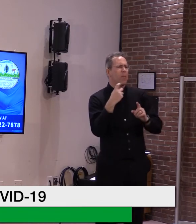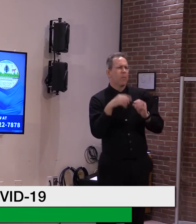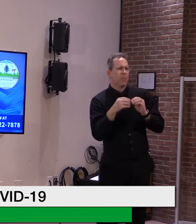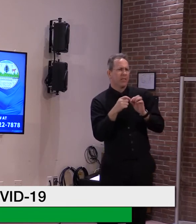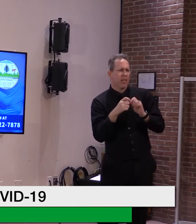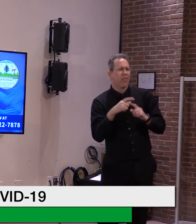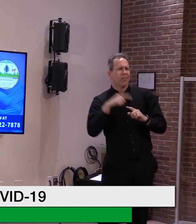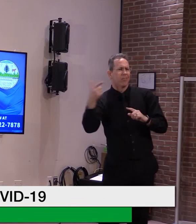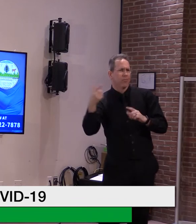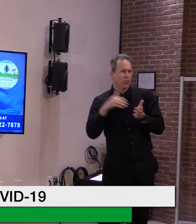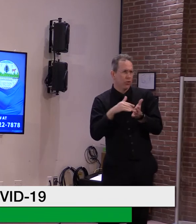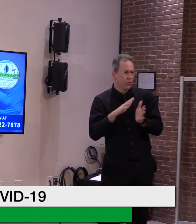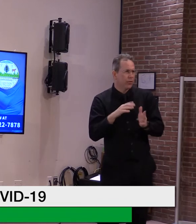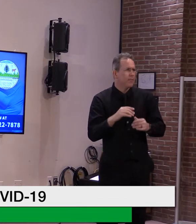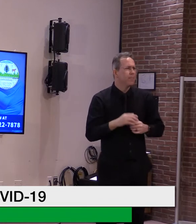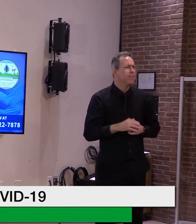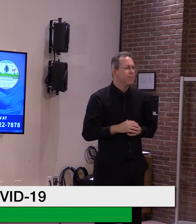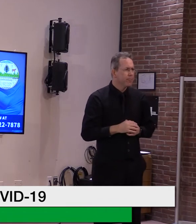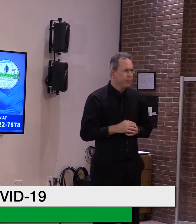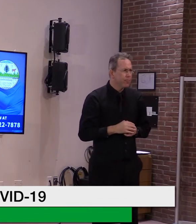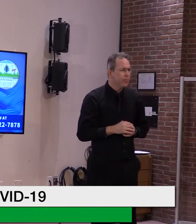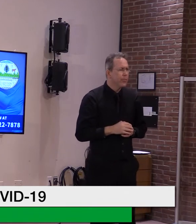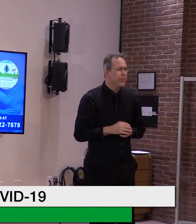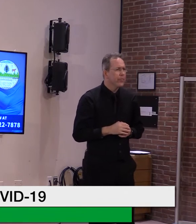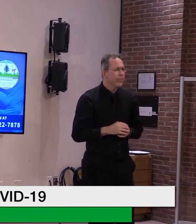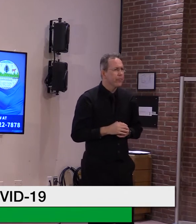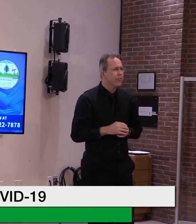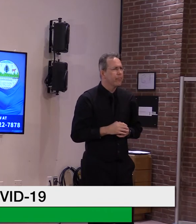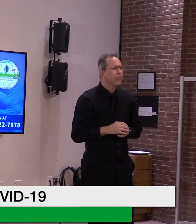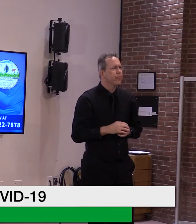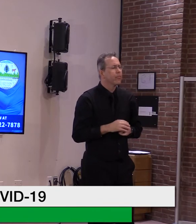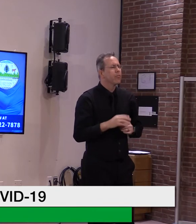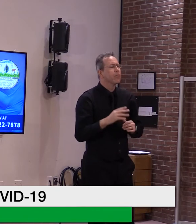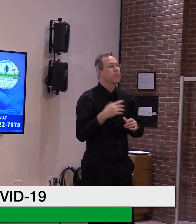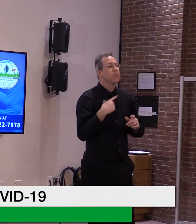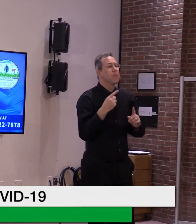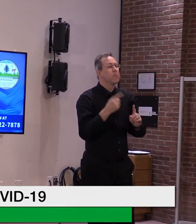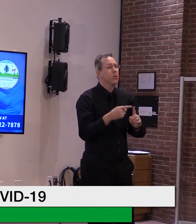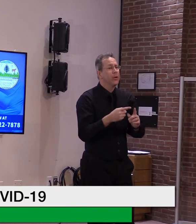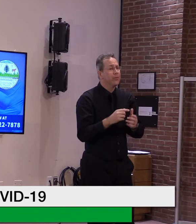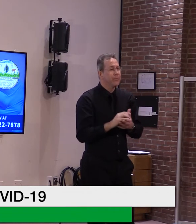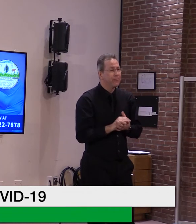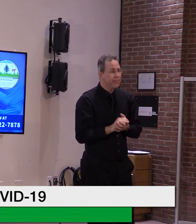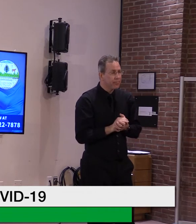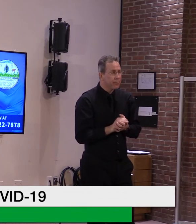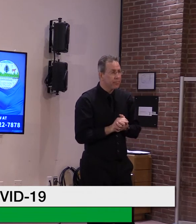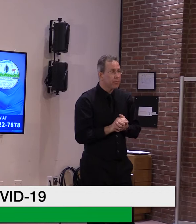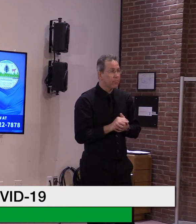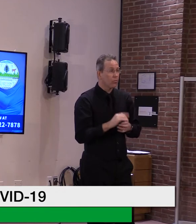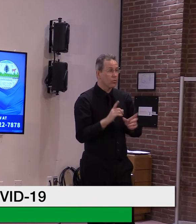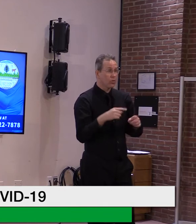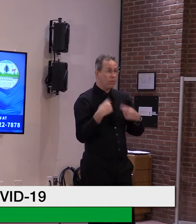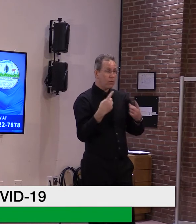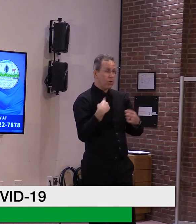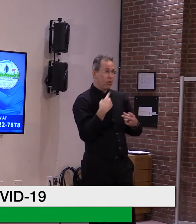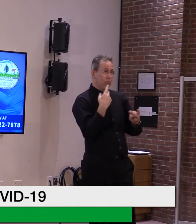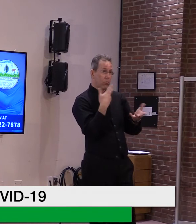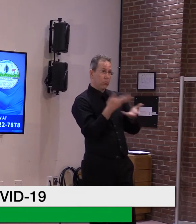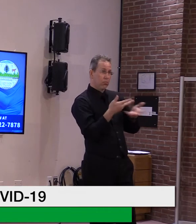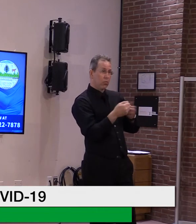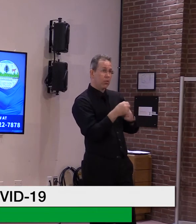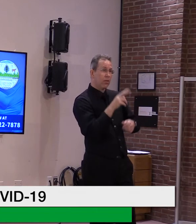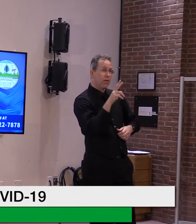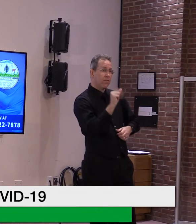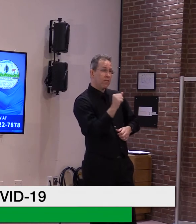Michael, on how that works. But the, the one thing that we've learned is, and I said this, this is a two-way street. I wish the